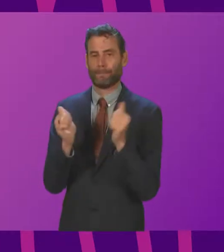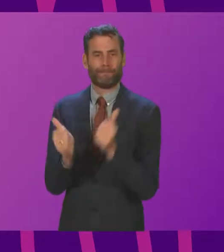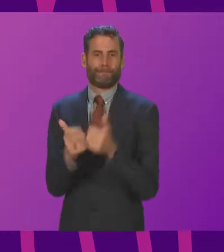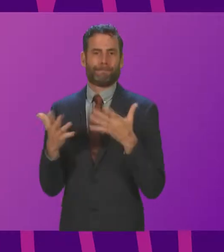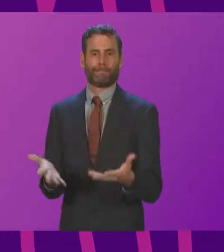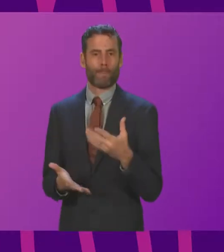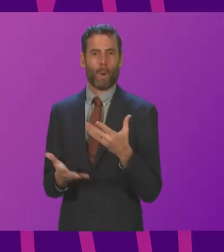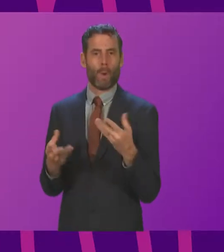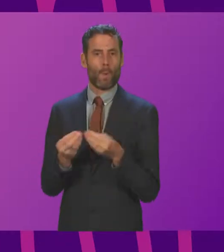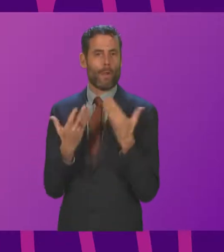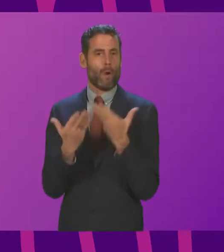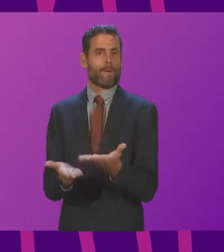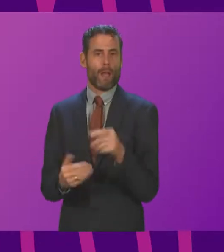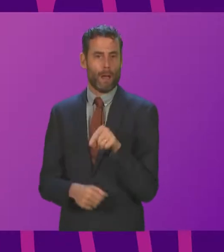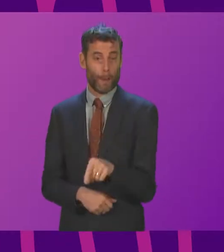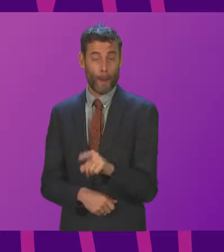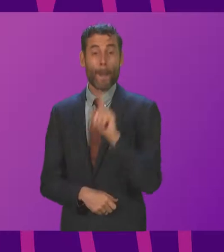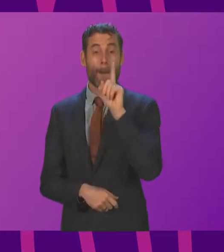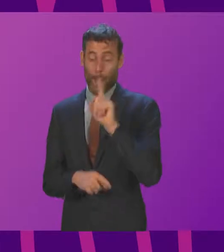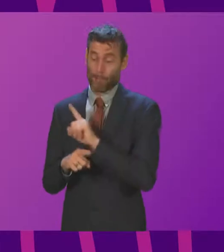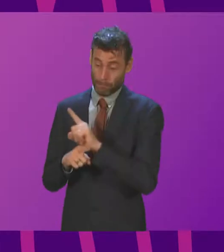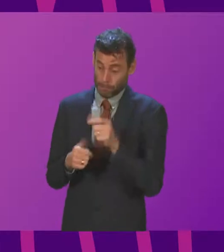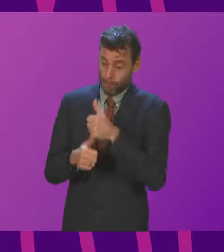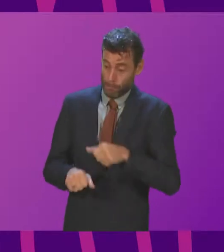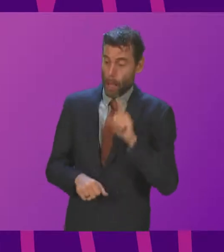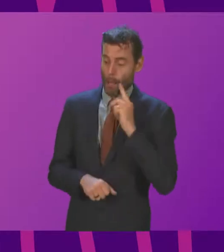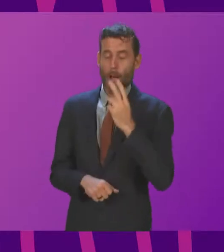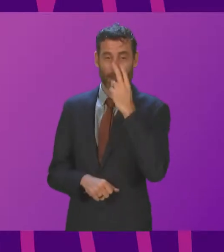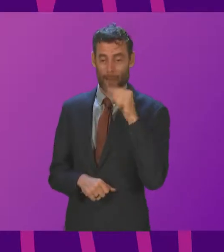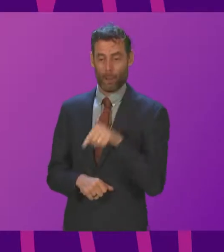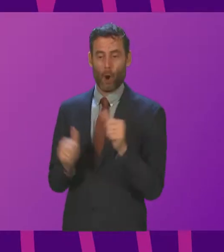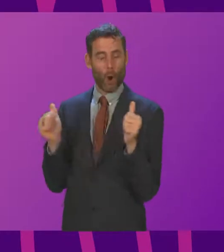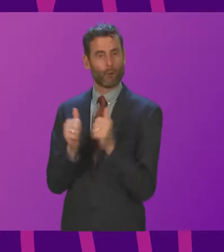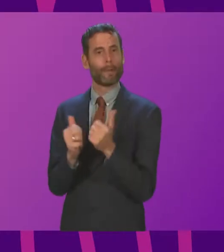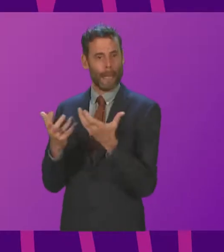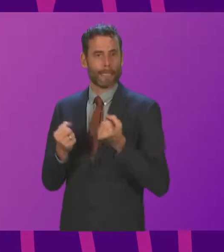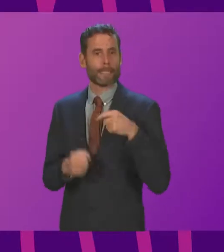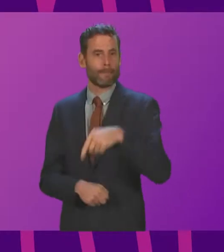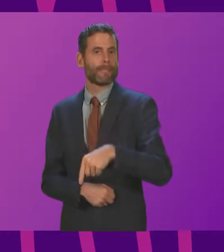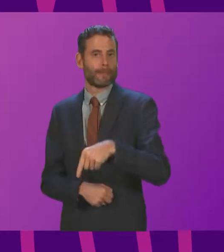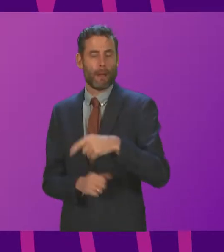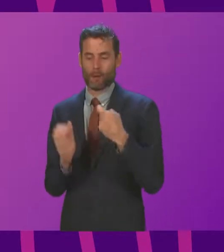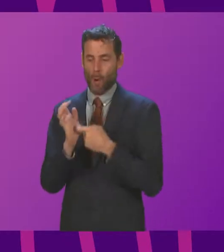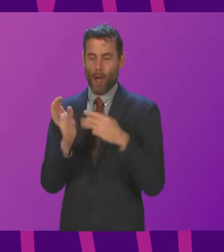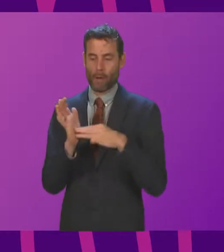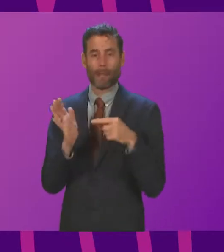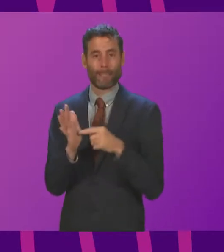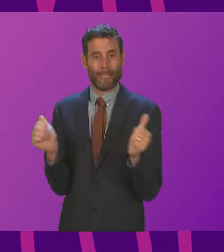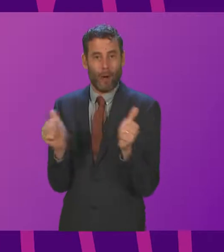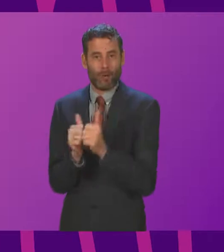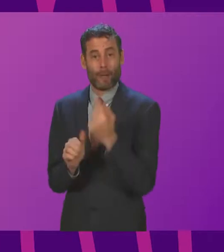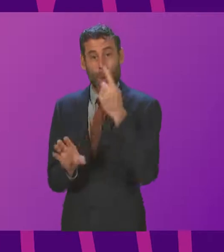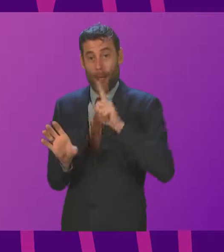agreement was reached, I'm delighted to say, last night. And the basis of that agreement is a one-year deal,